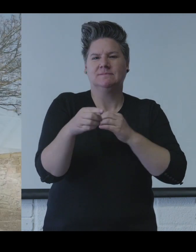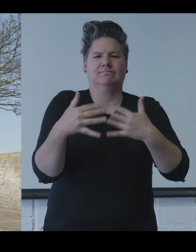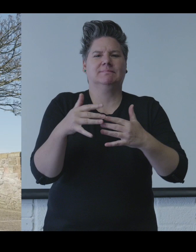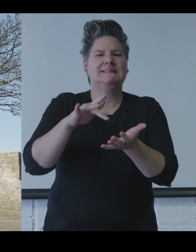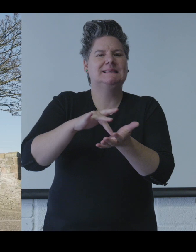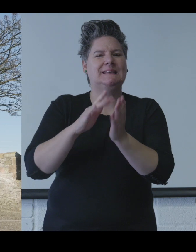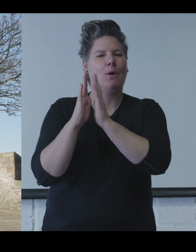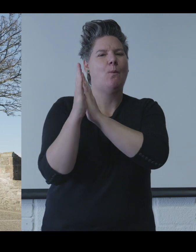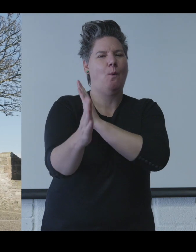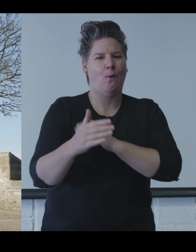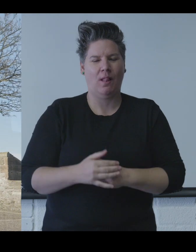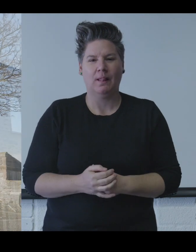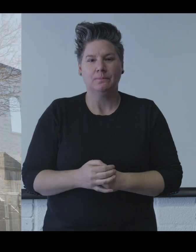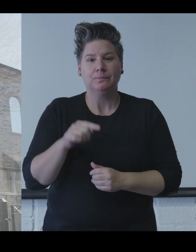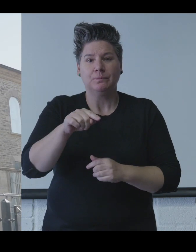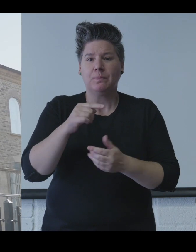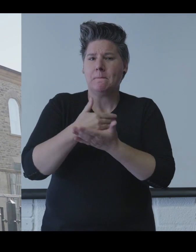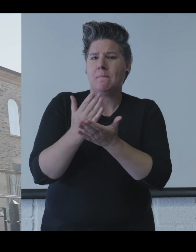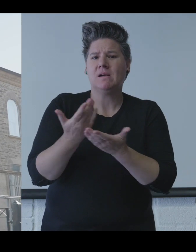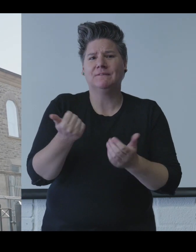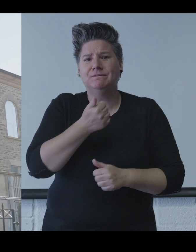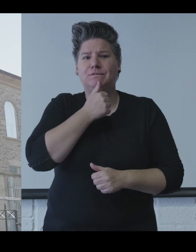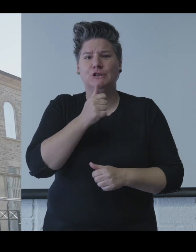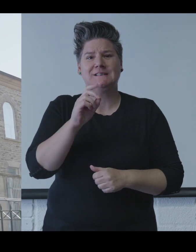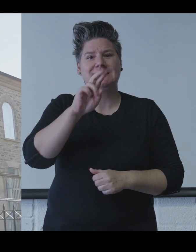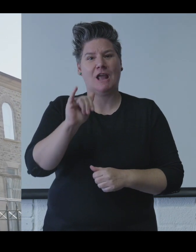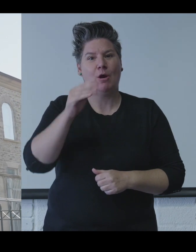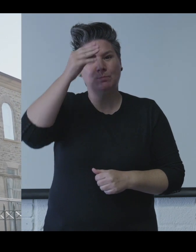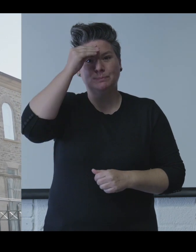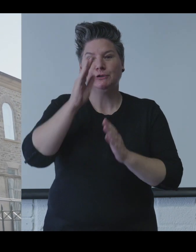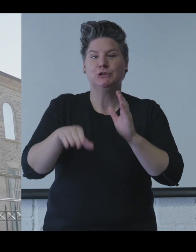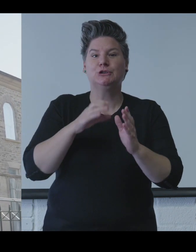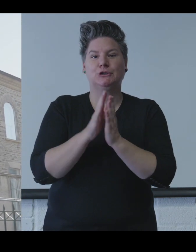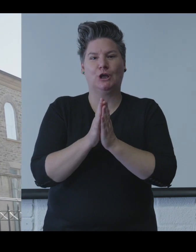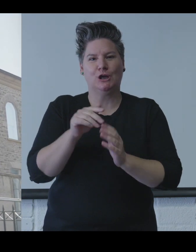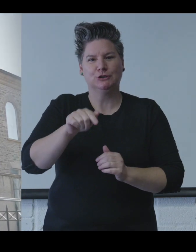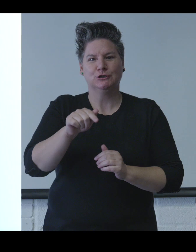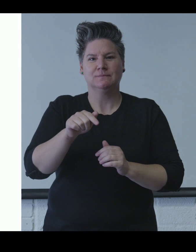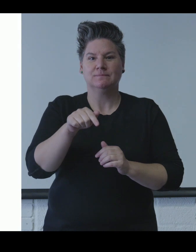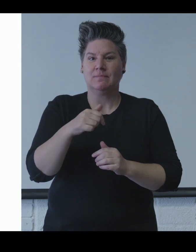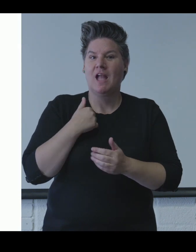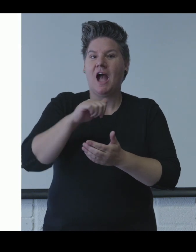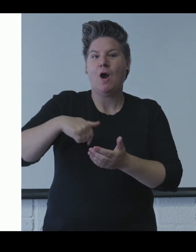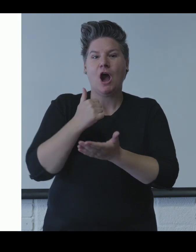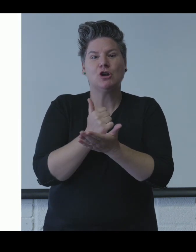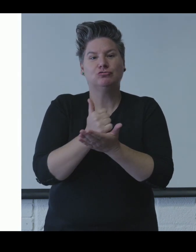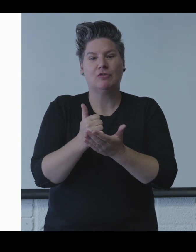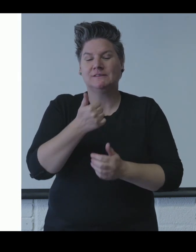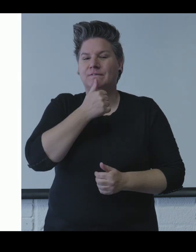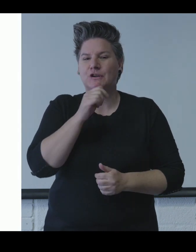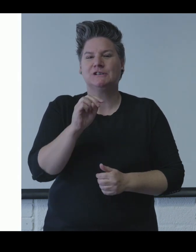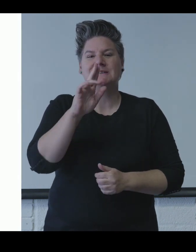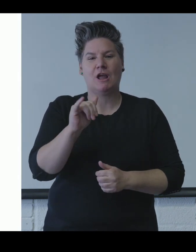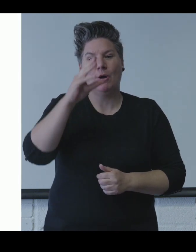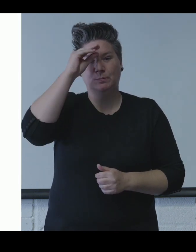opposite the iconic city walls and we are part of the First Derry Presbyterian Church Complex. Our address